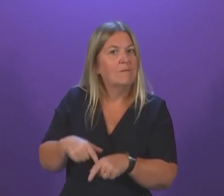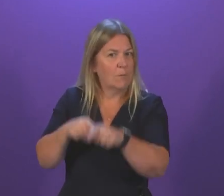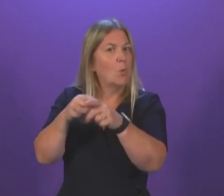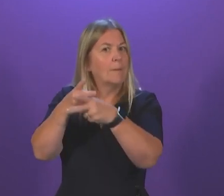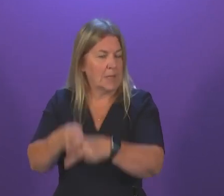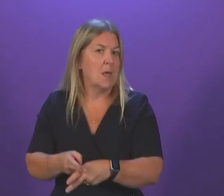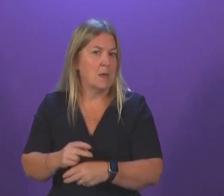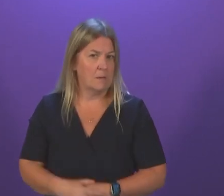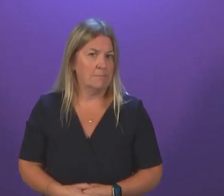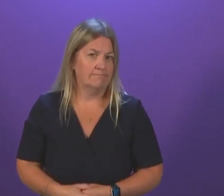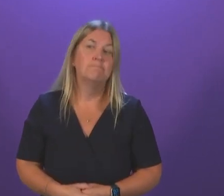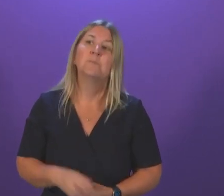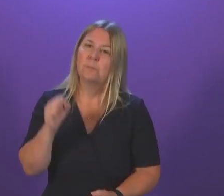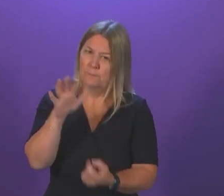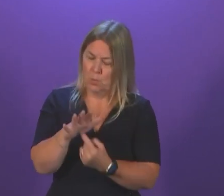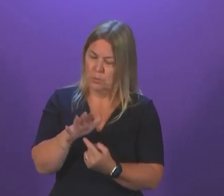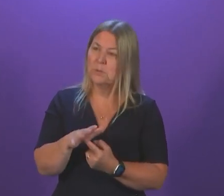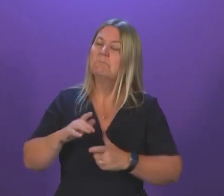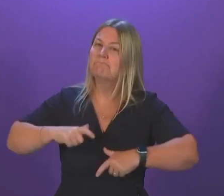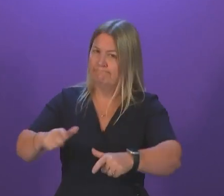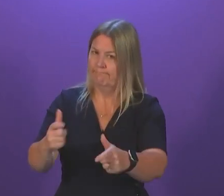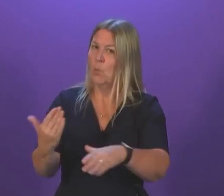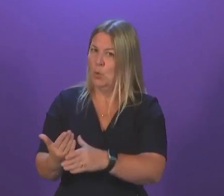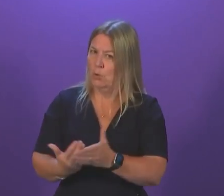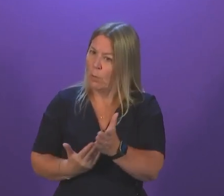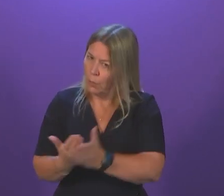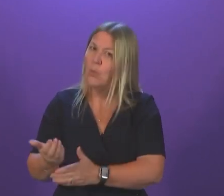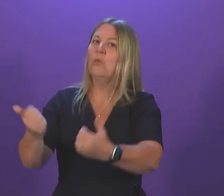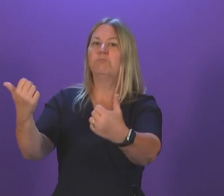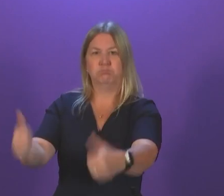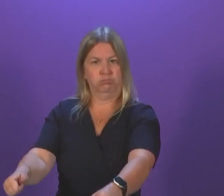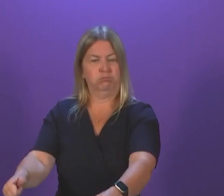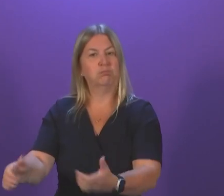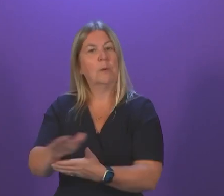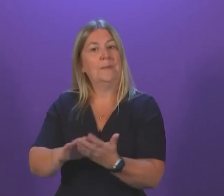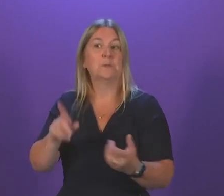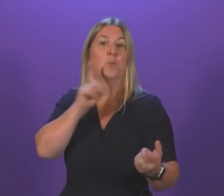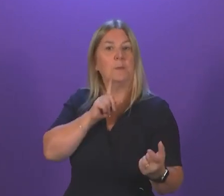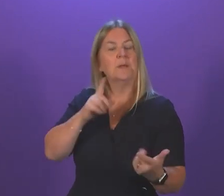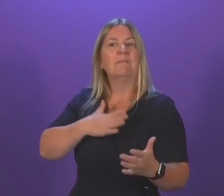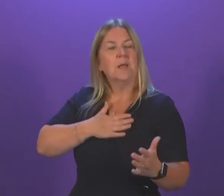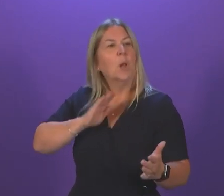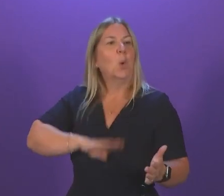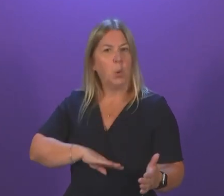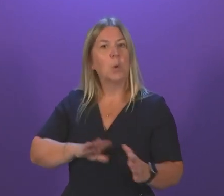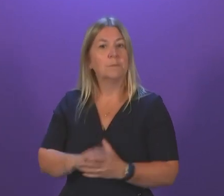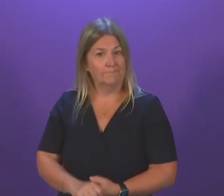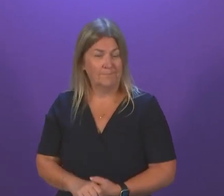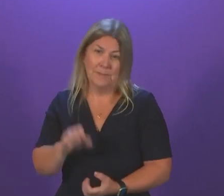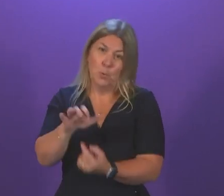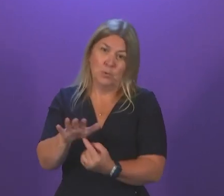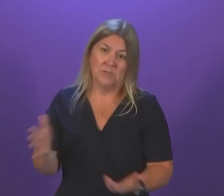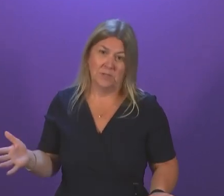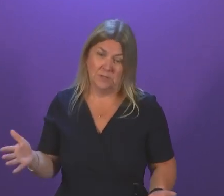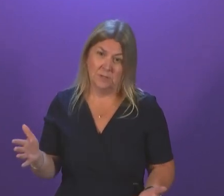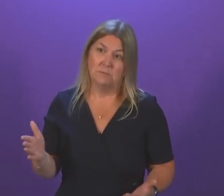care. I think it is important that we continue to see that work through, to give women the reassurances they need. That is important,